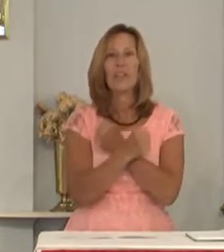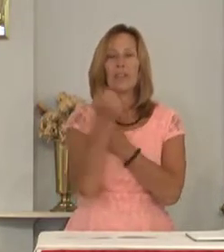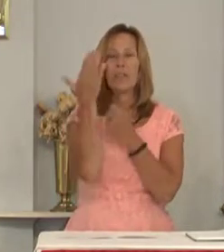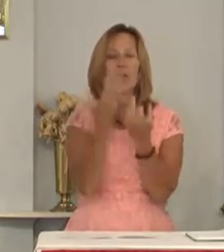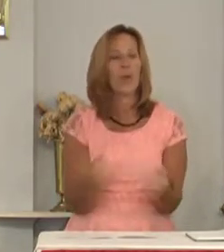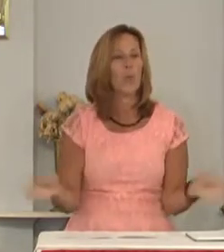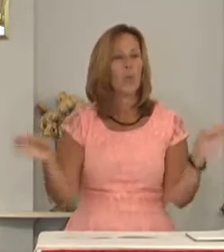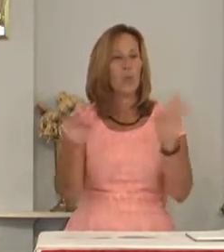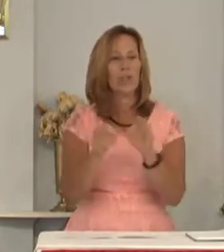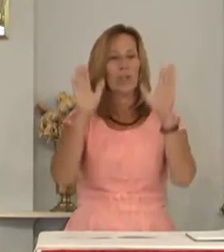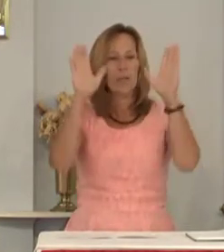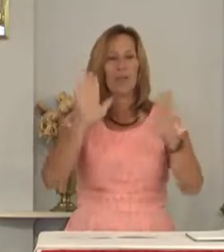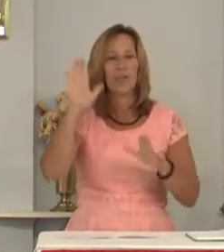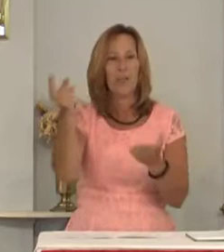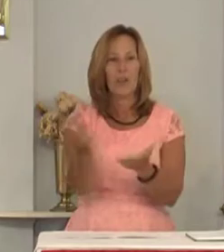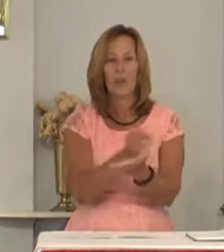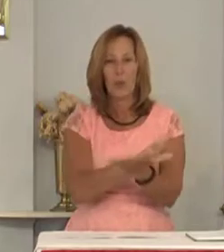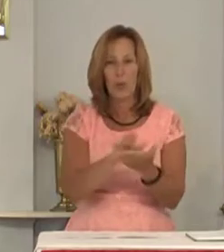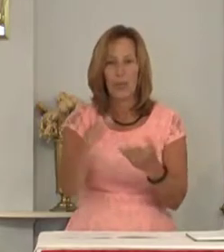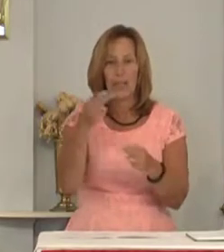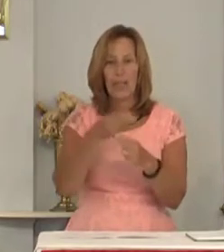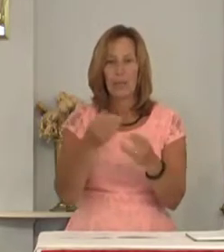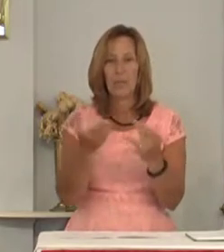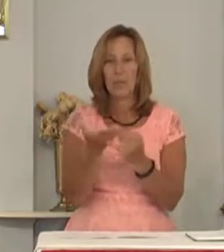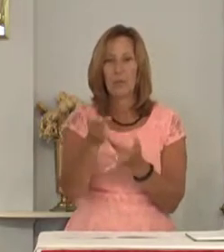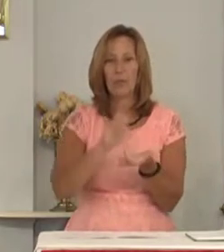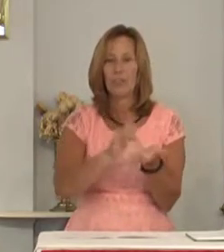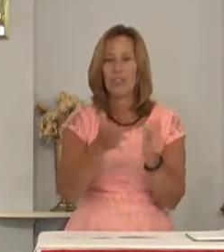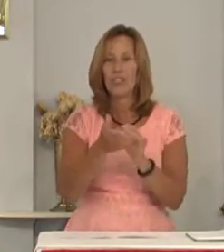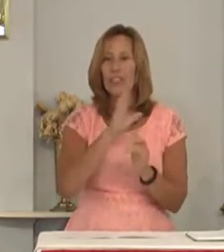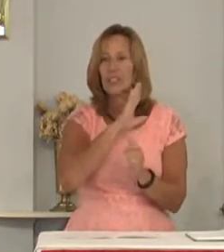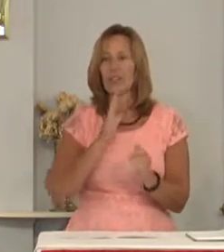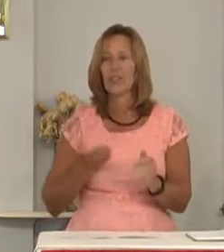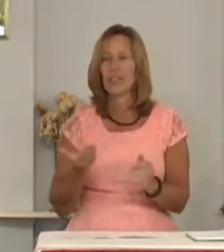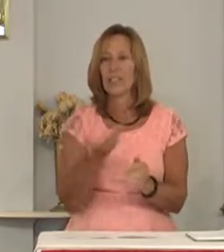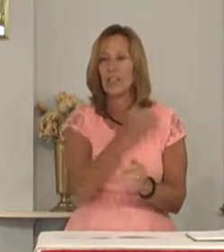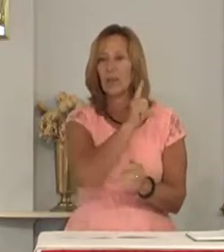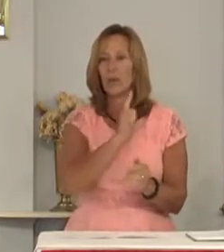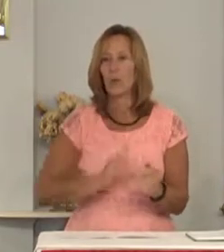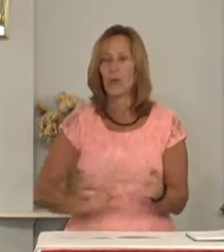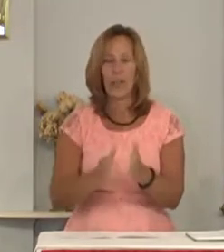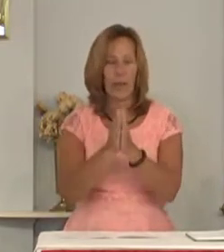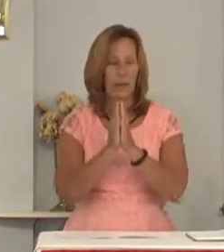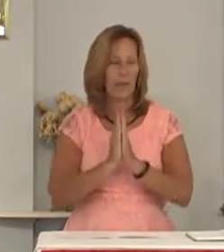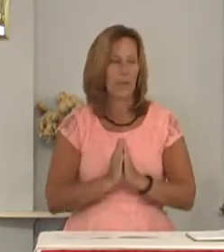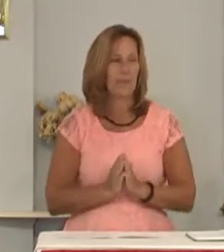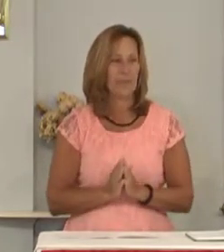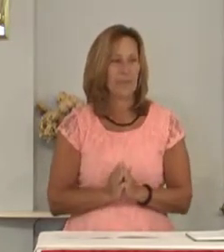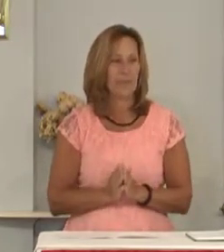magnify your holy name, through Jesus Christ our Lord. Amen.